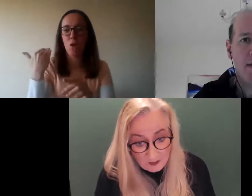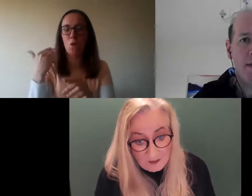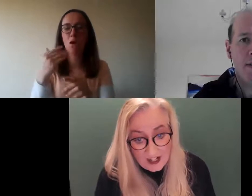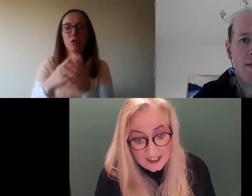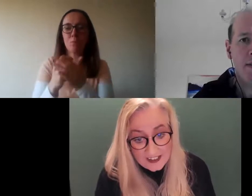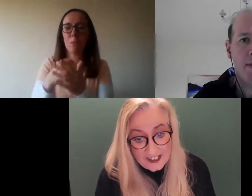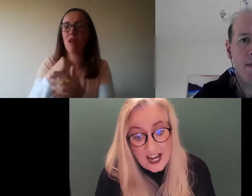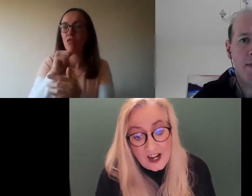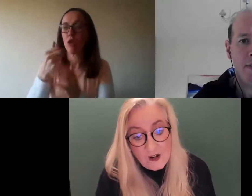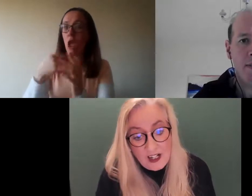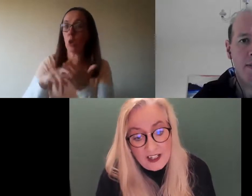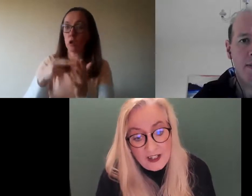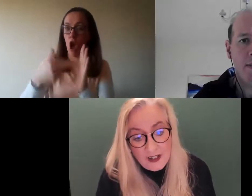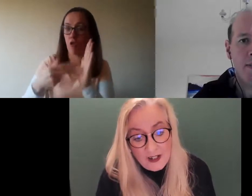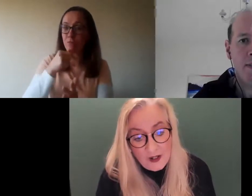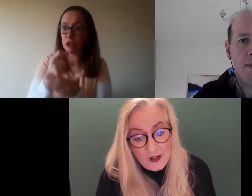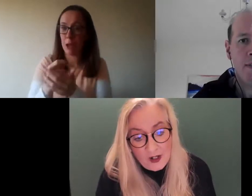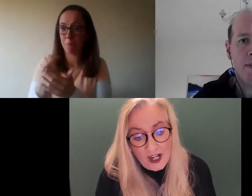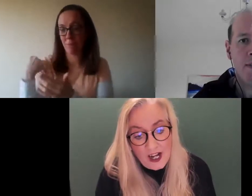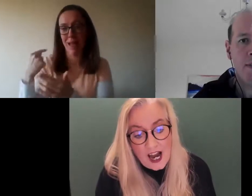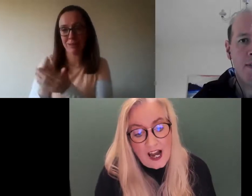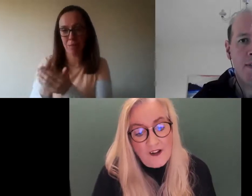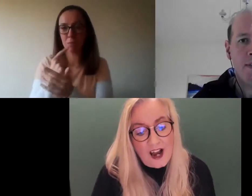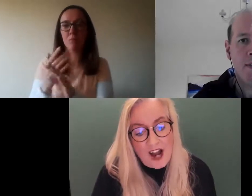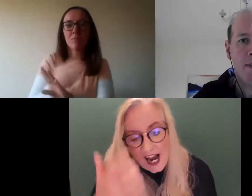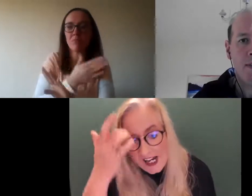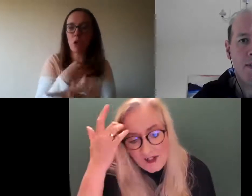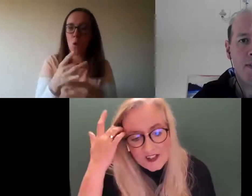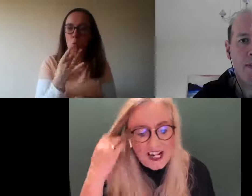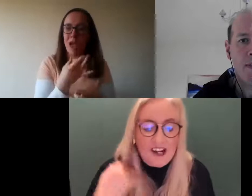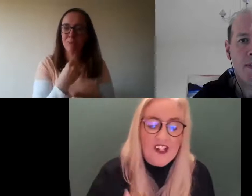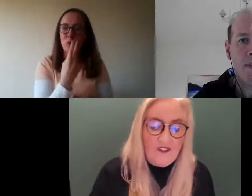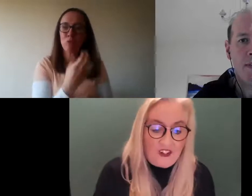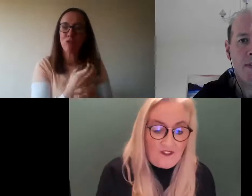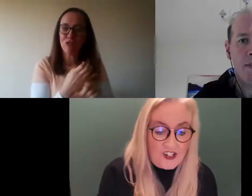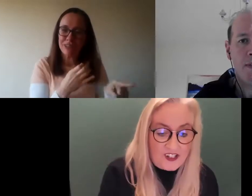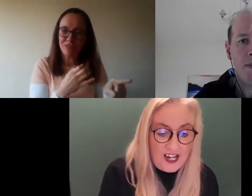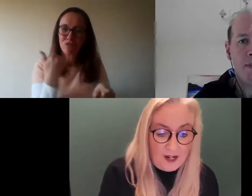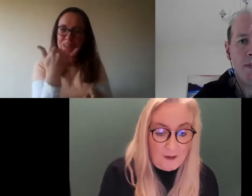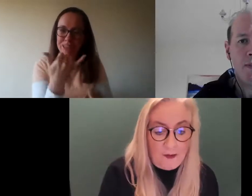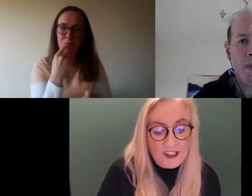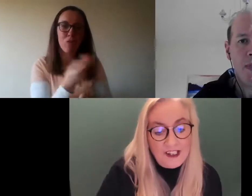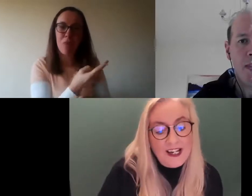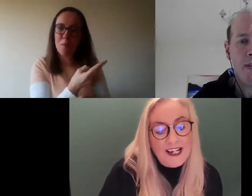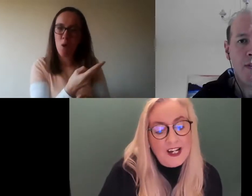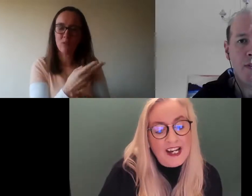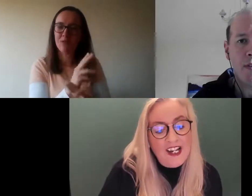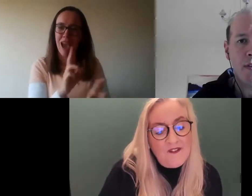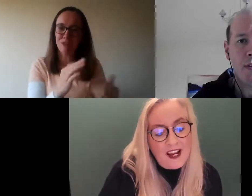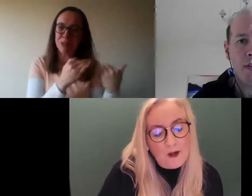That would be right. Now, I used Irish for the first time, but